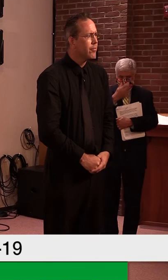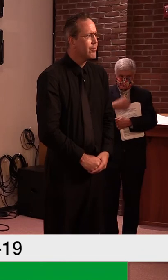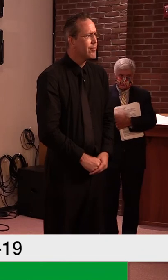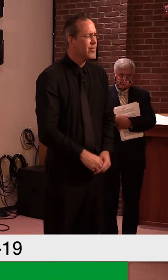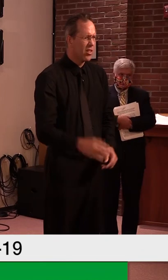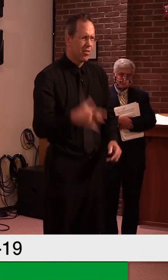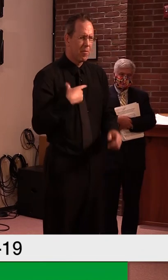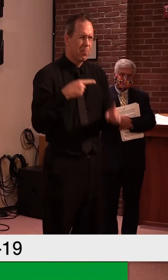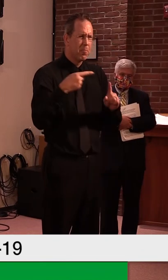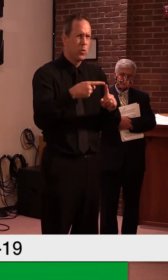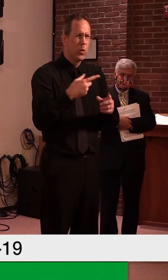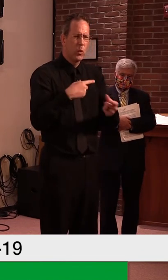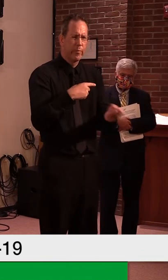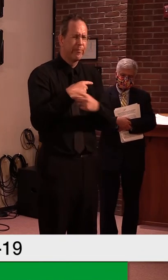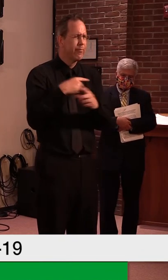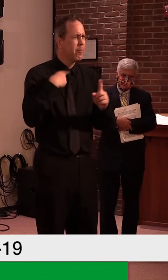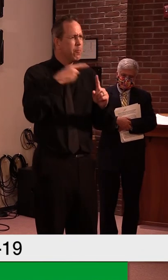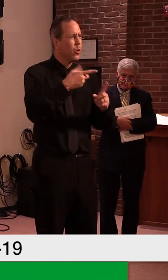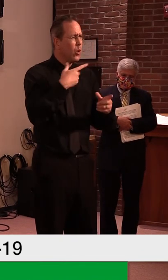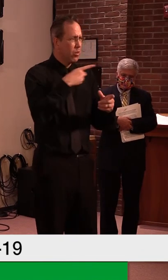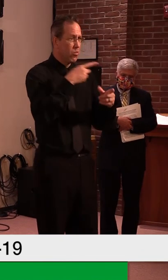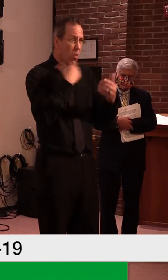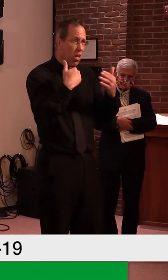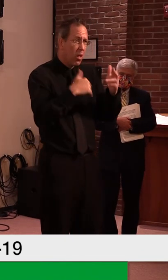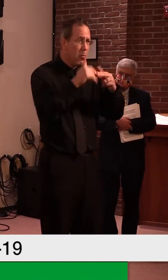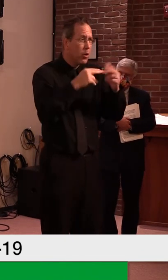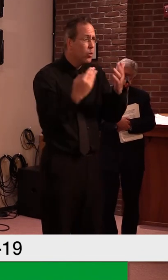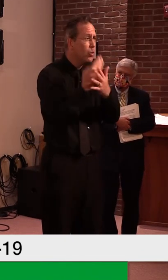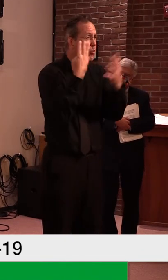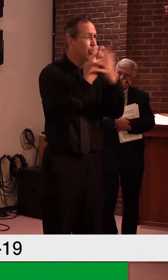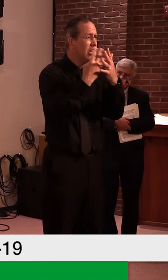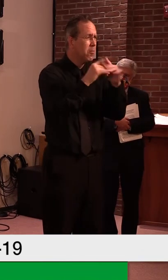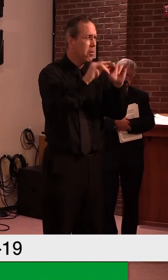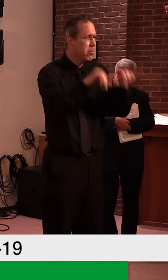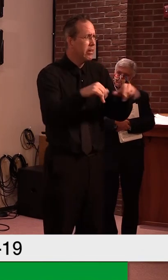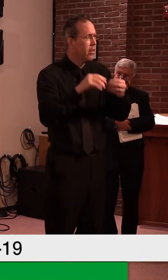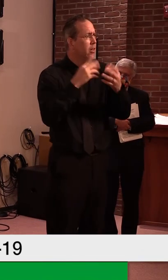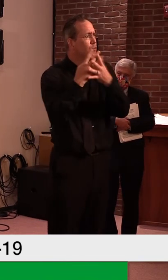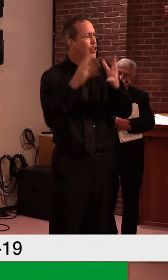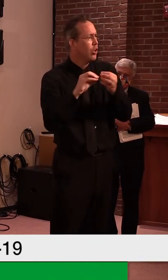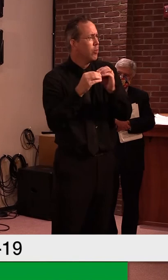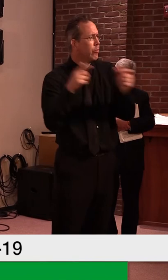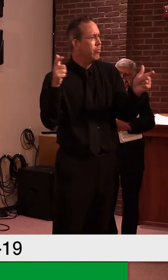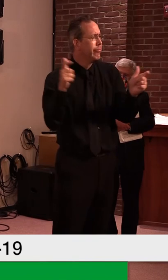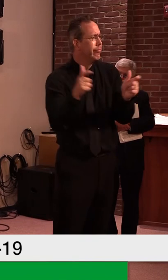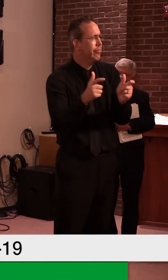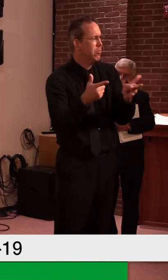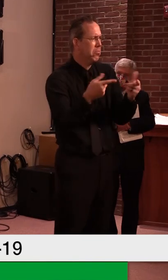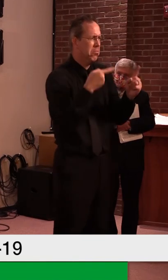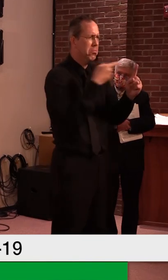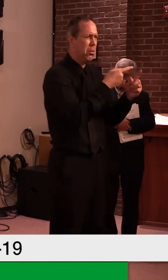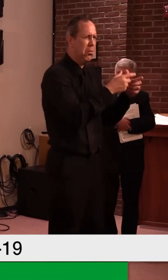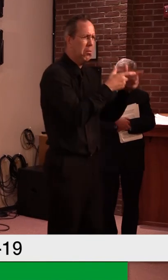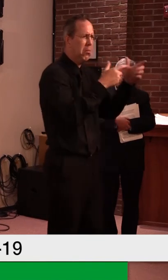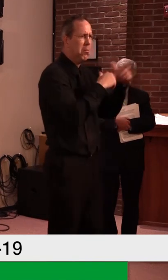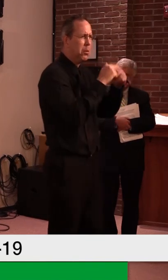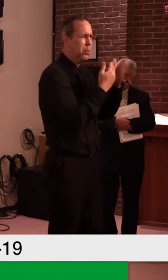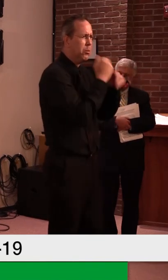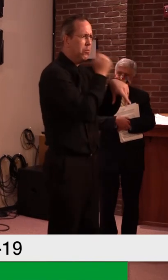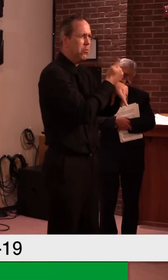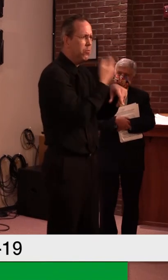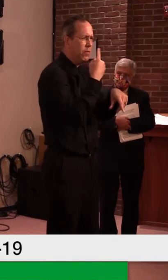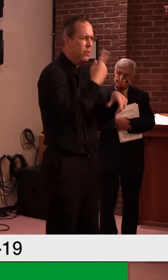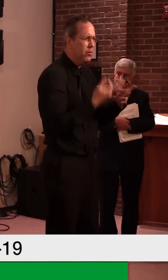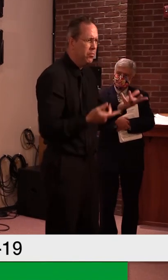maybe pivoting to focus more on the justice reinvestment and the reduction of the population and in an effort to possibly return